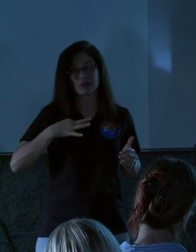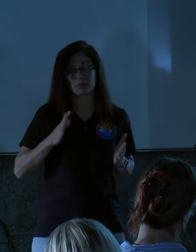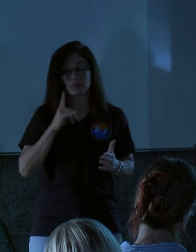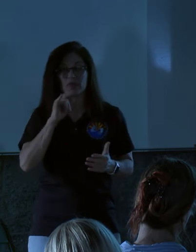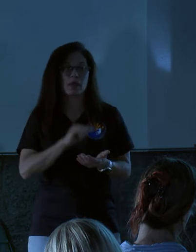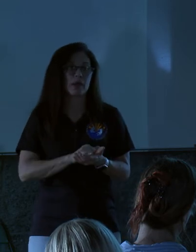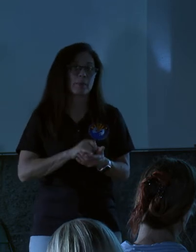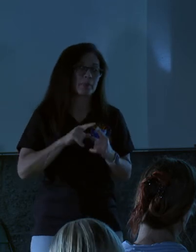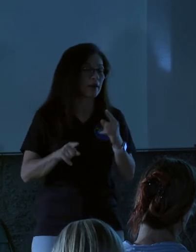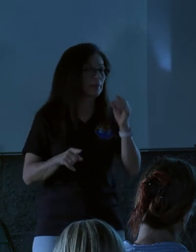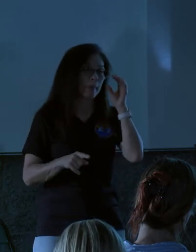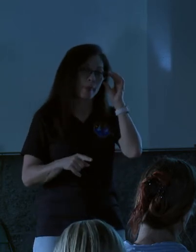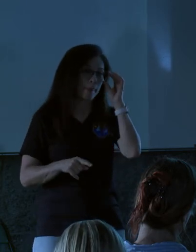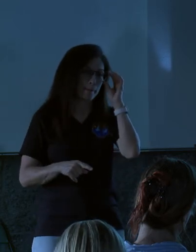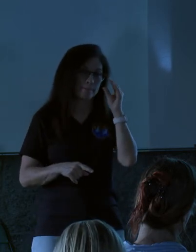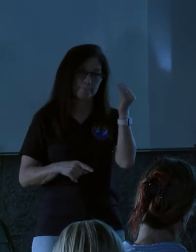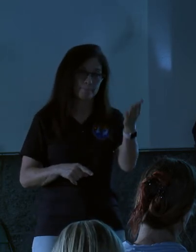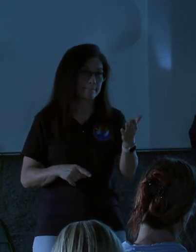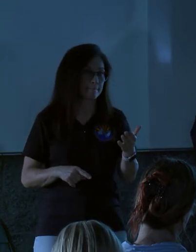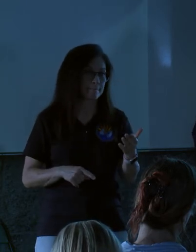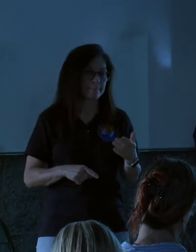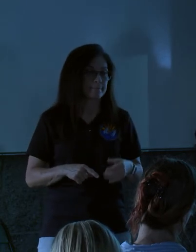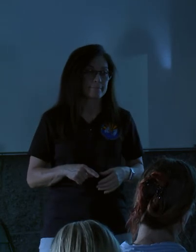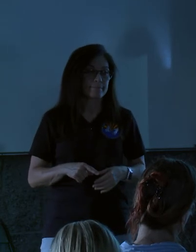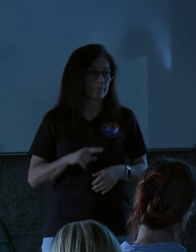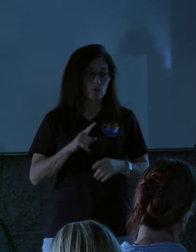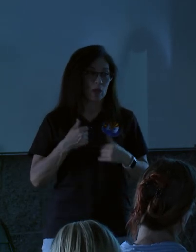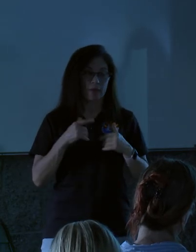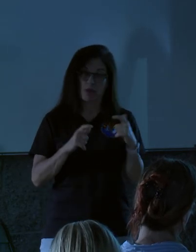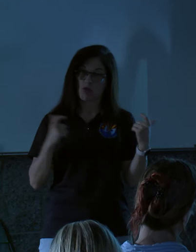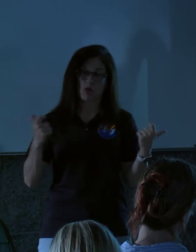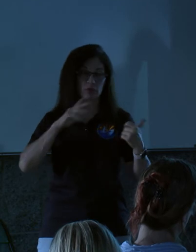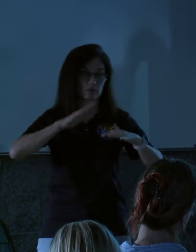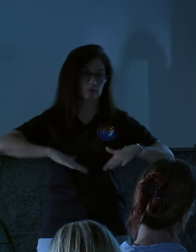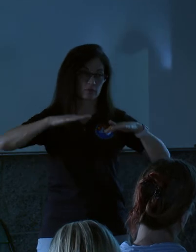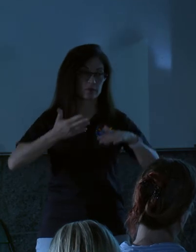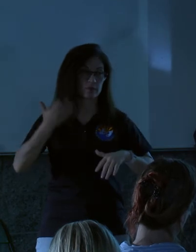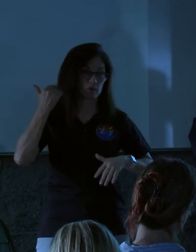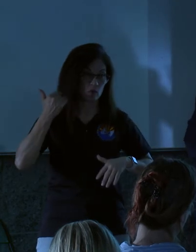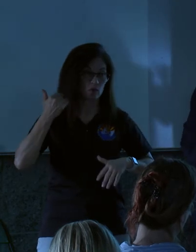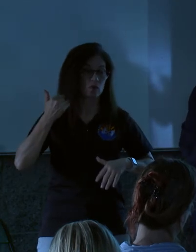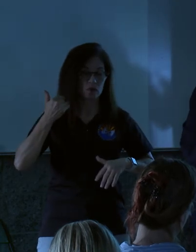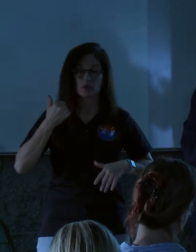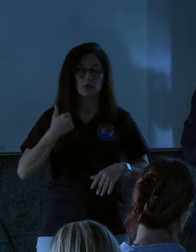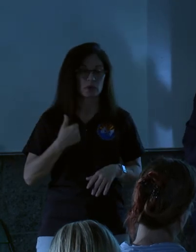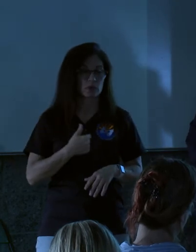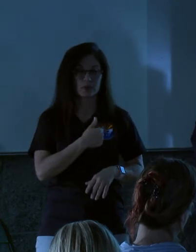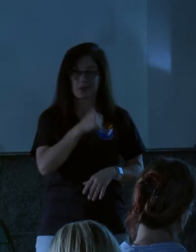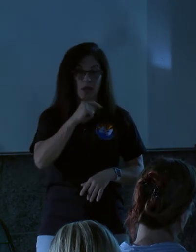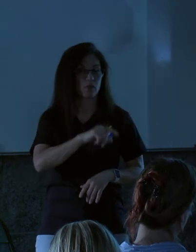it. But just so you know, the last time when we had the large flood, we did not